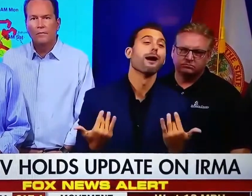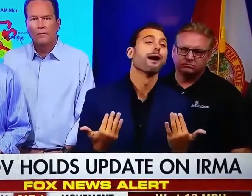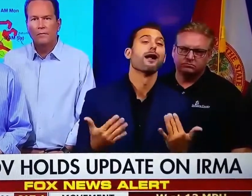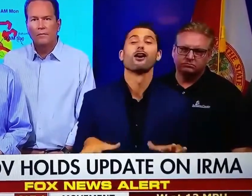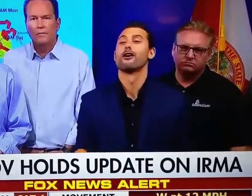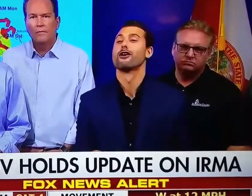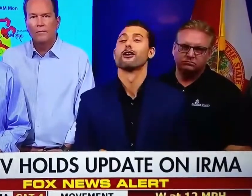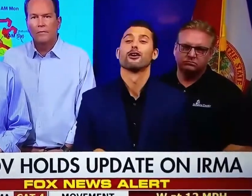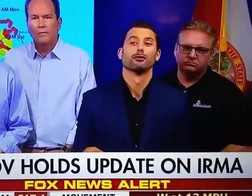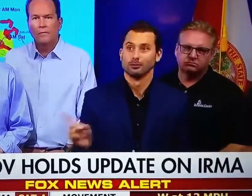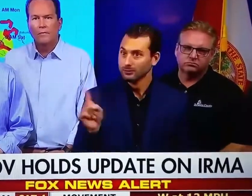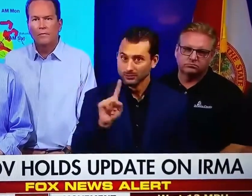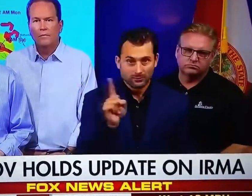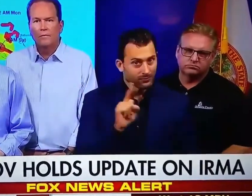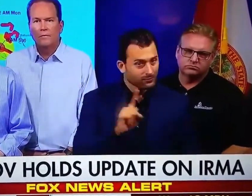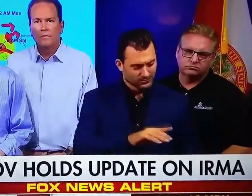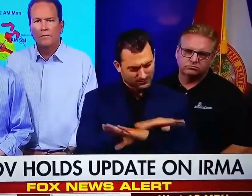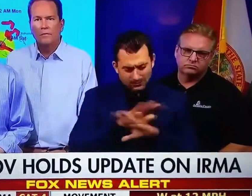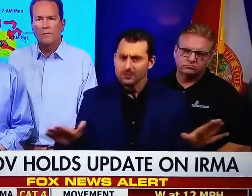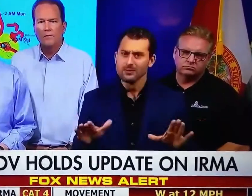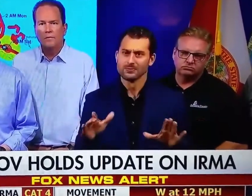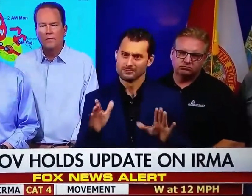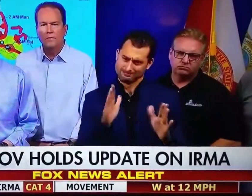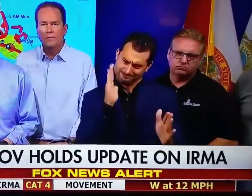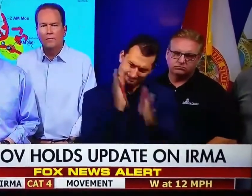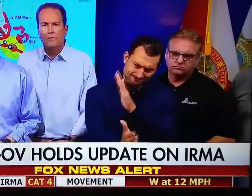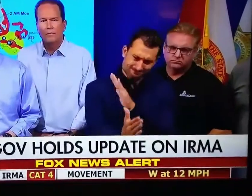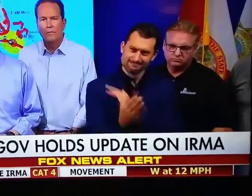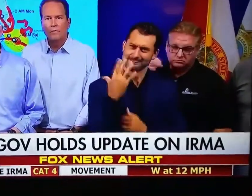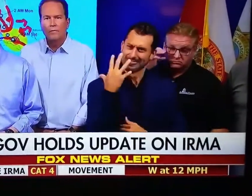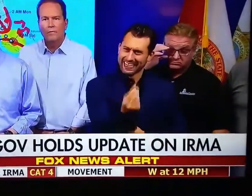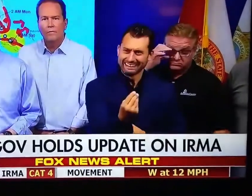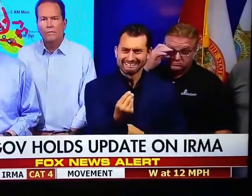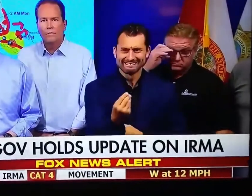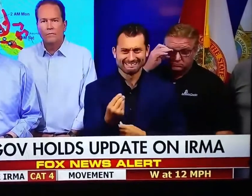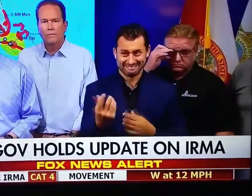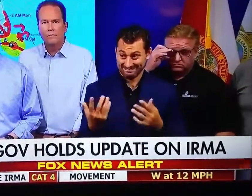not in an hour. You need to go right now. If you're in an evacuation zone, leave.